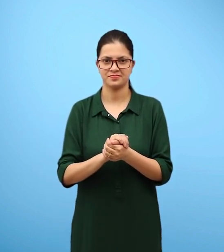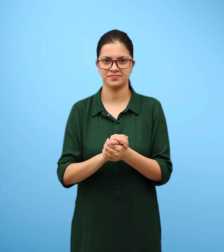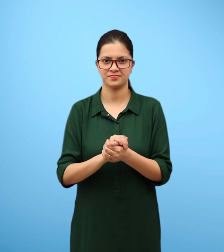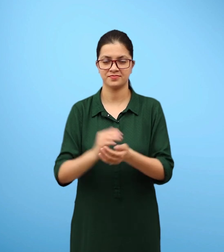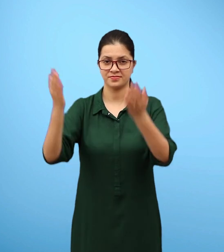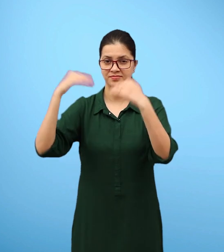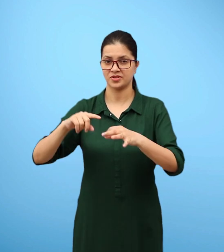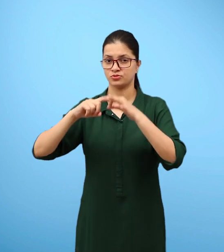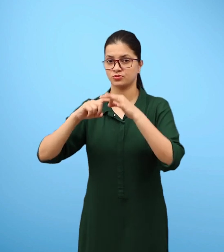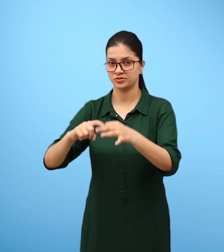9.